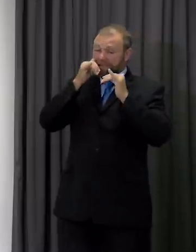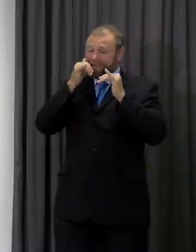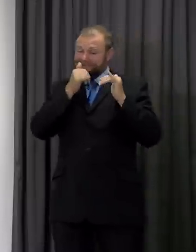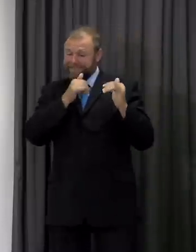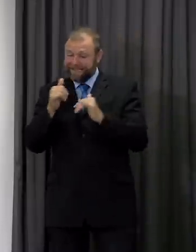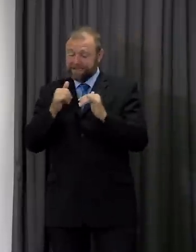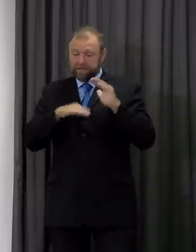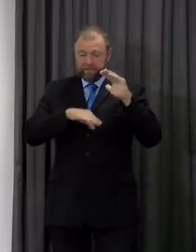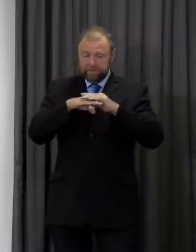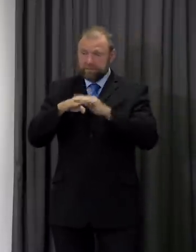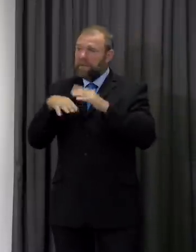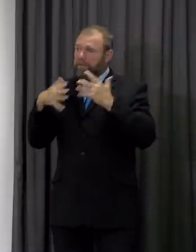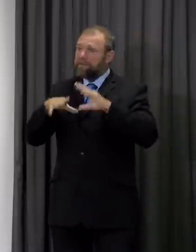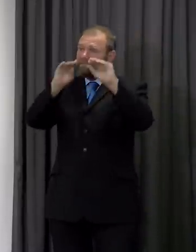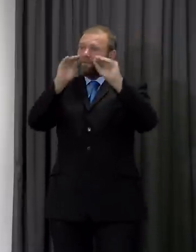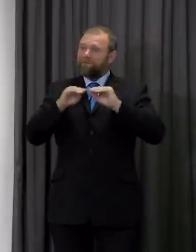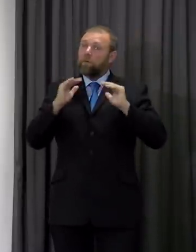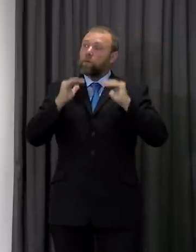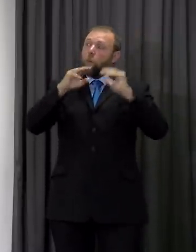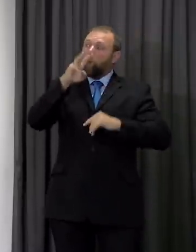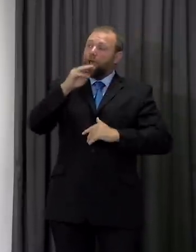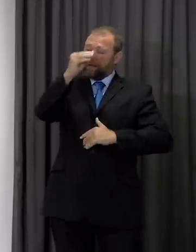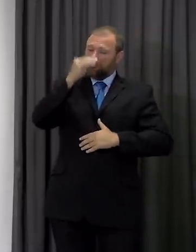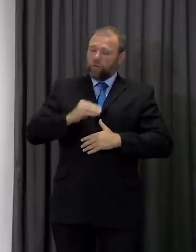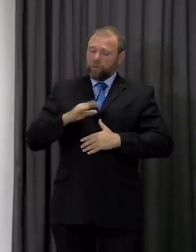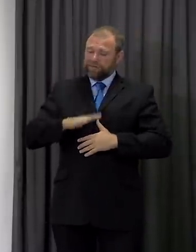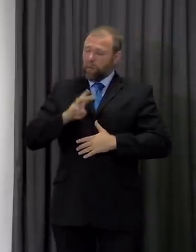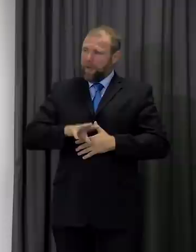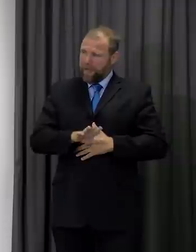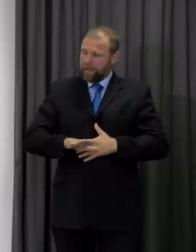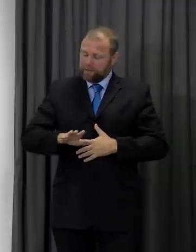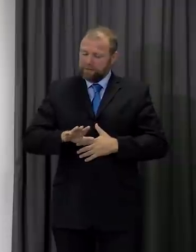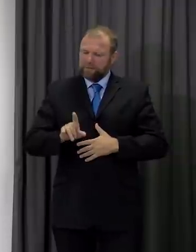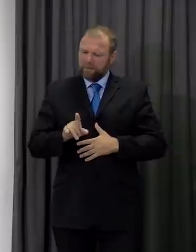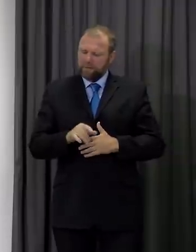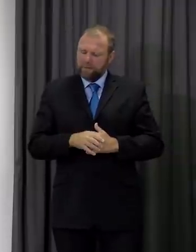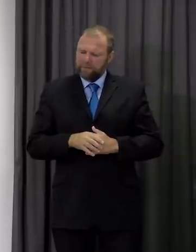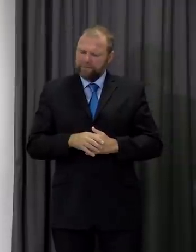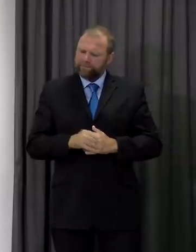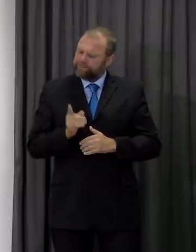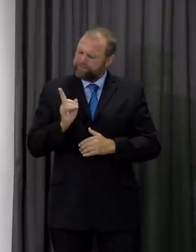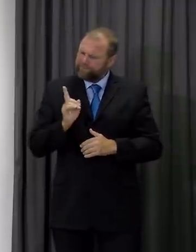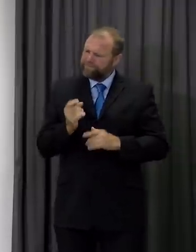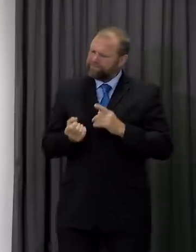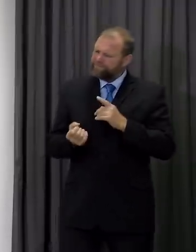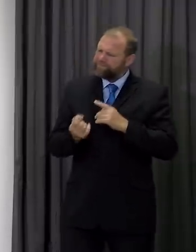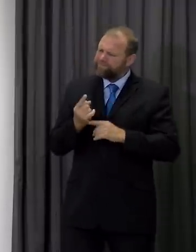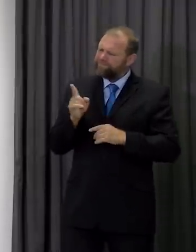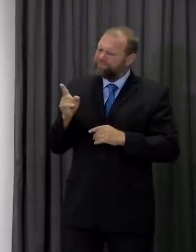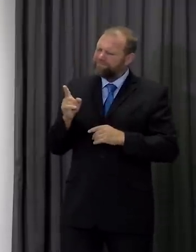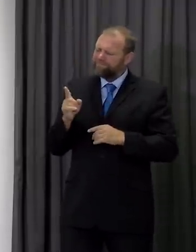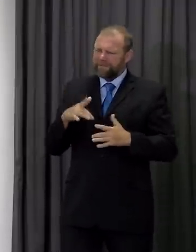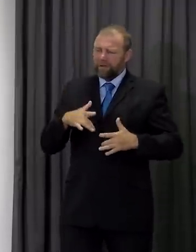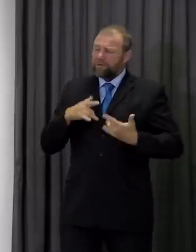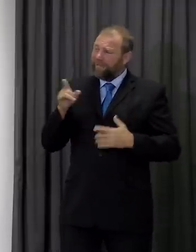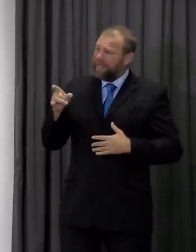to South Wales it's just the case and it's another risk that the door is being left